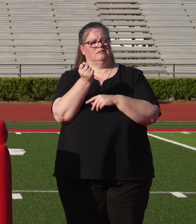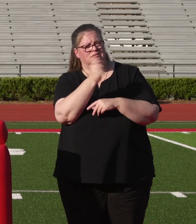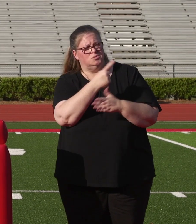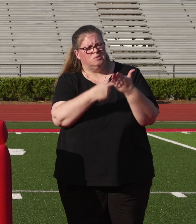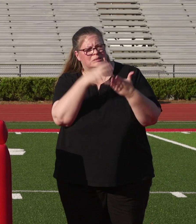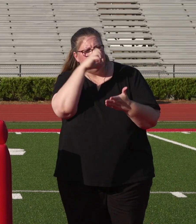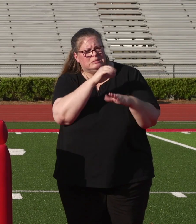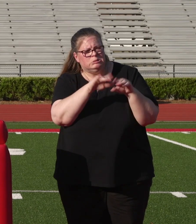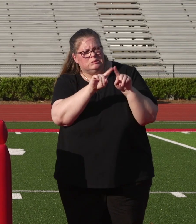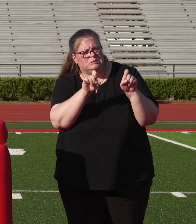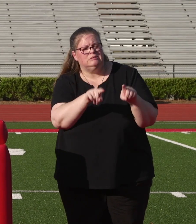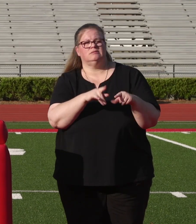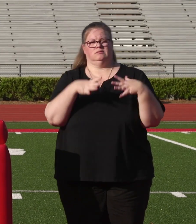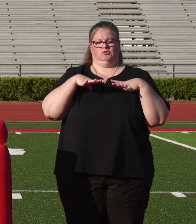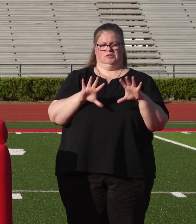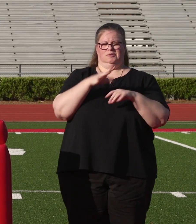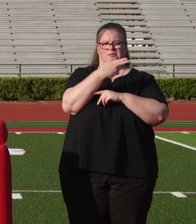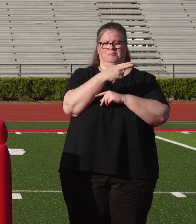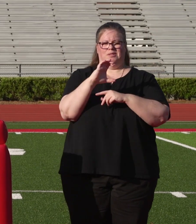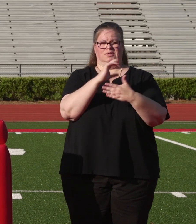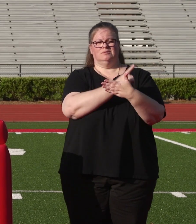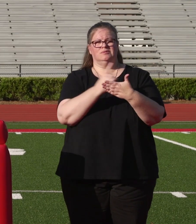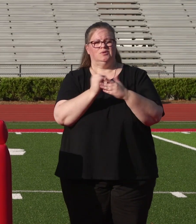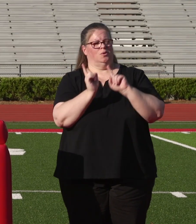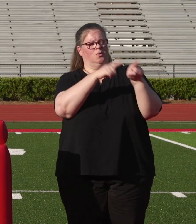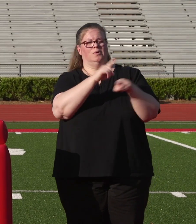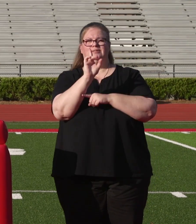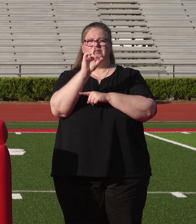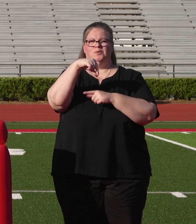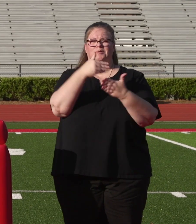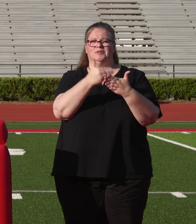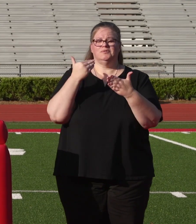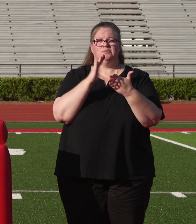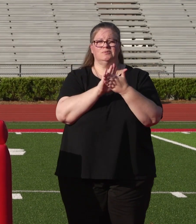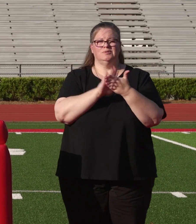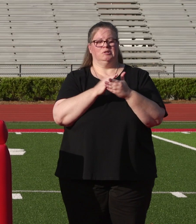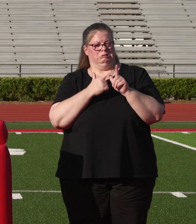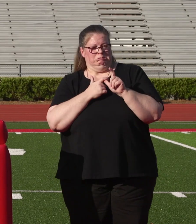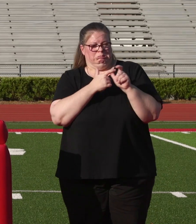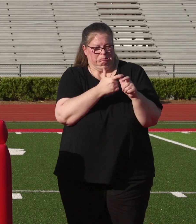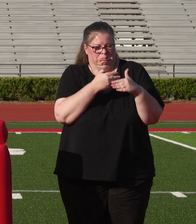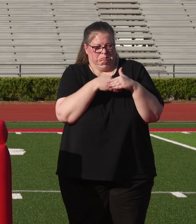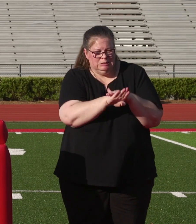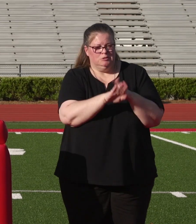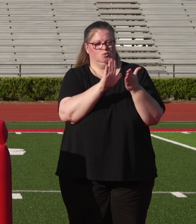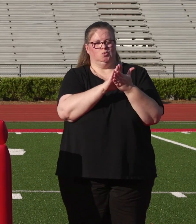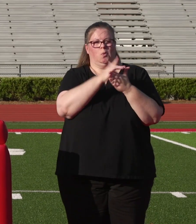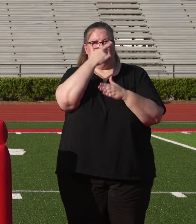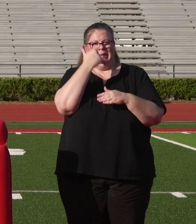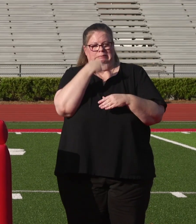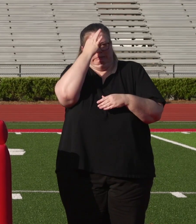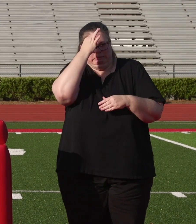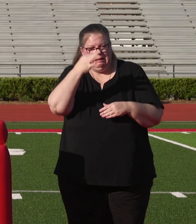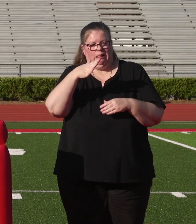that I missed, dressing up for homecoming week, going to Dairy Queen before school, practically running into school because I was late, again,